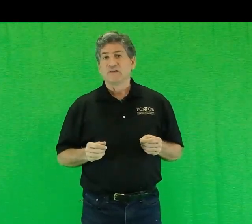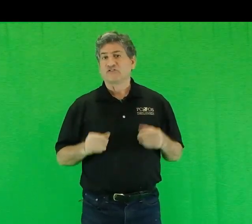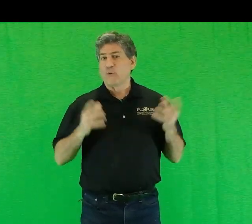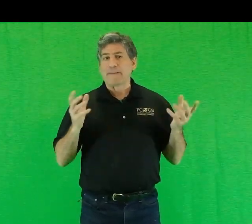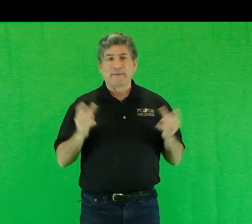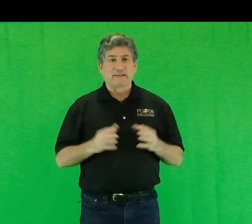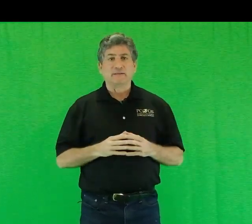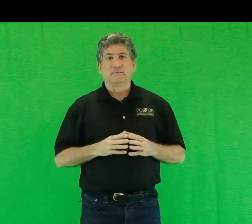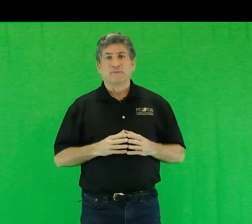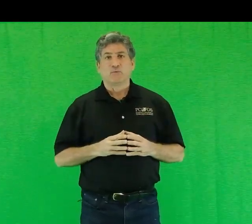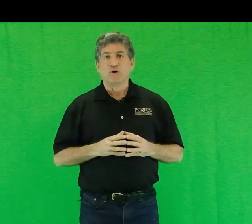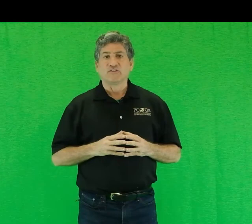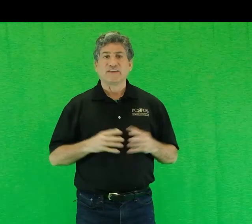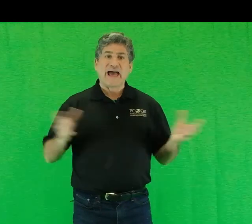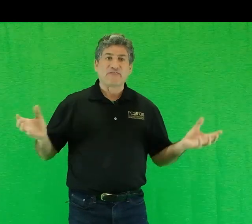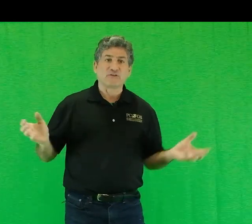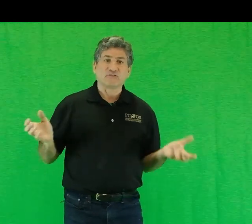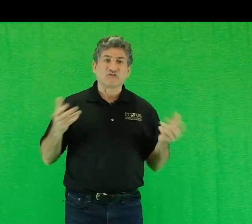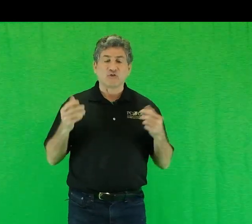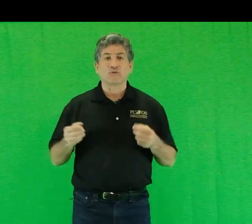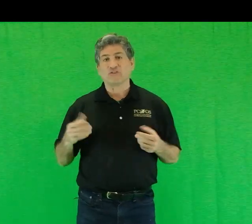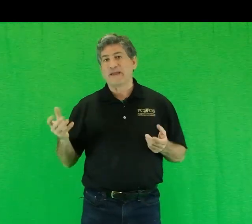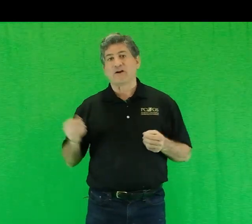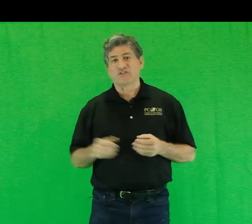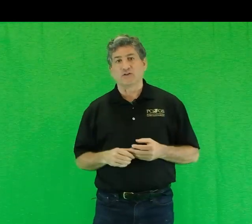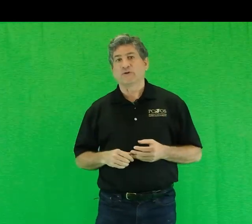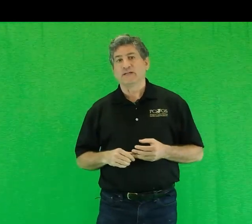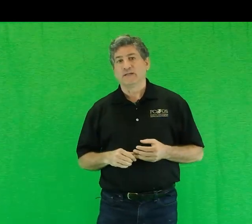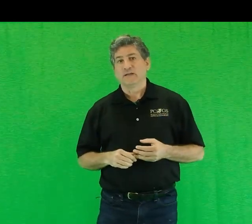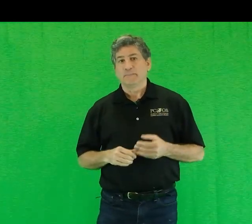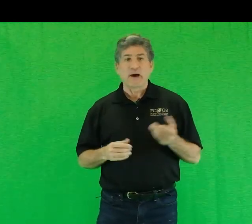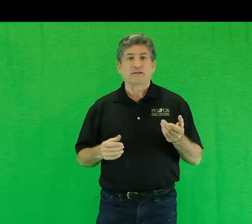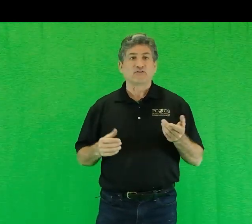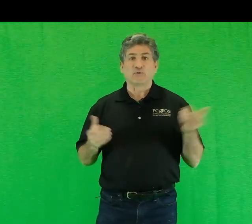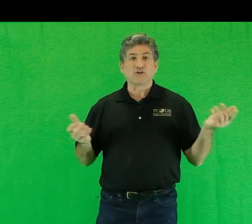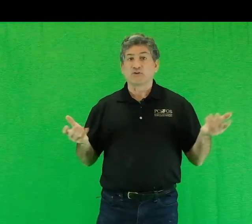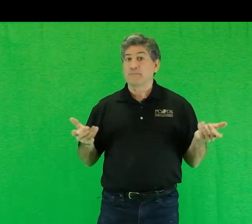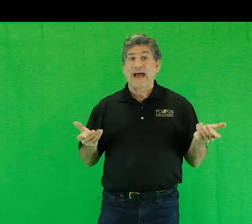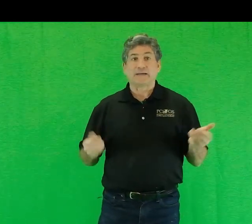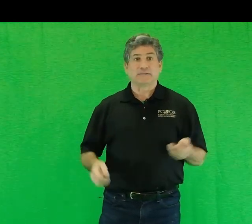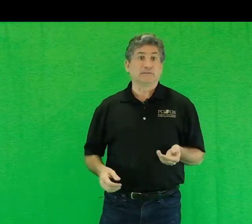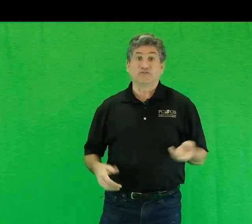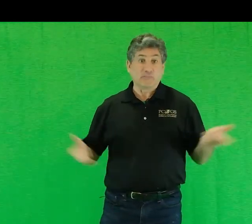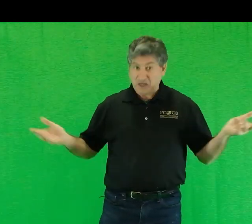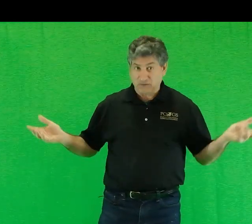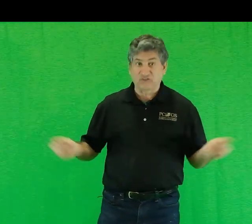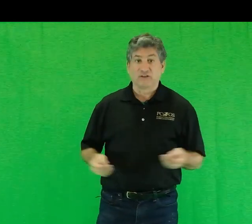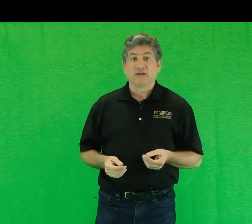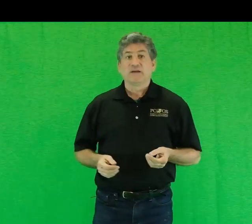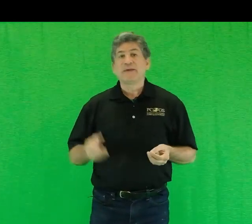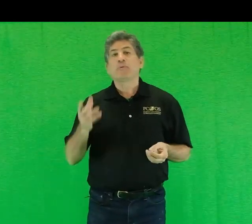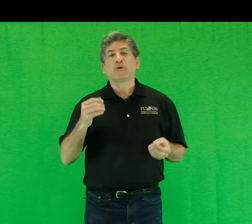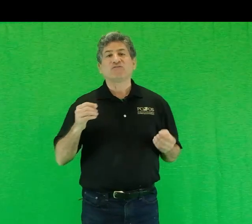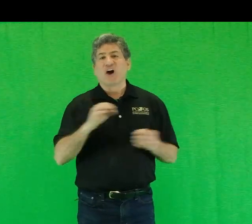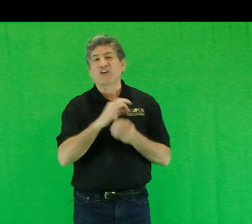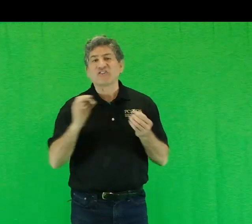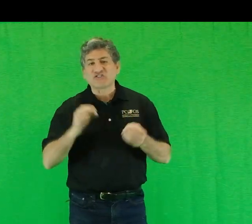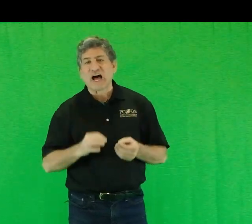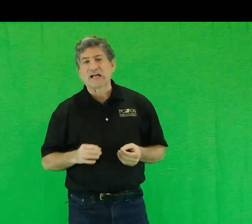Scrap metal was gathered and sold to make artillery. Bottles were turned back into bottles. People would darn a sock